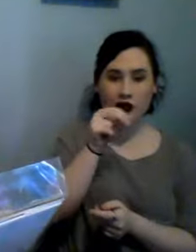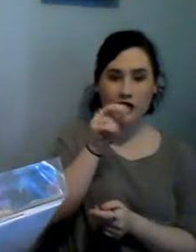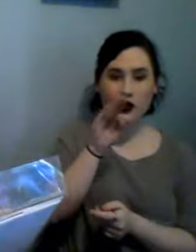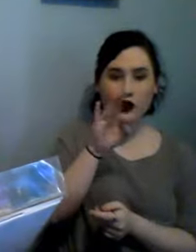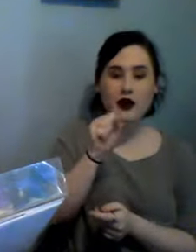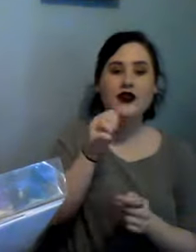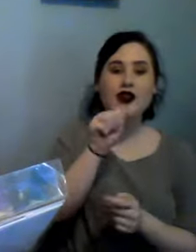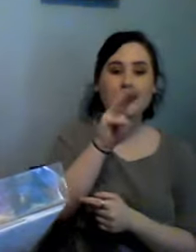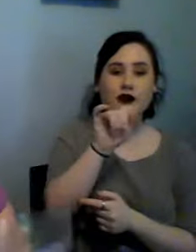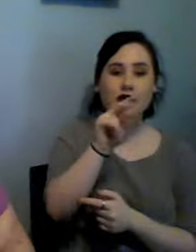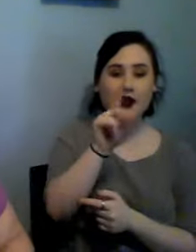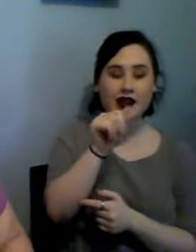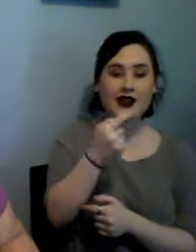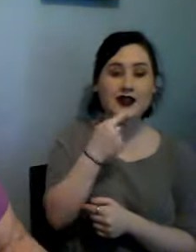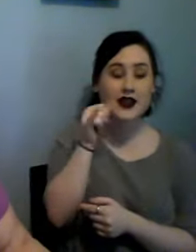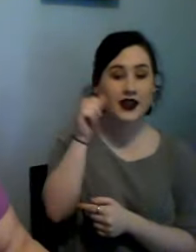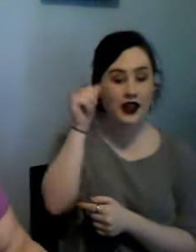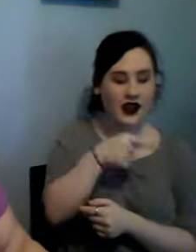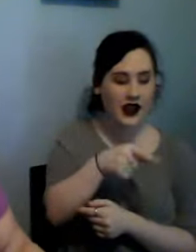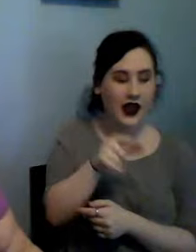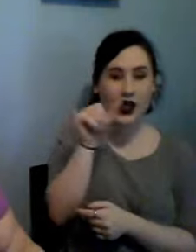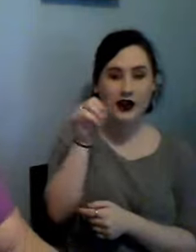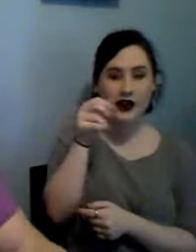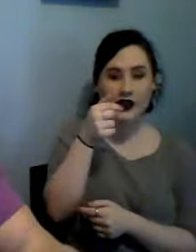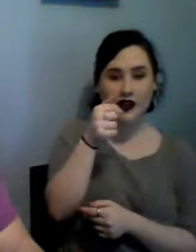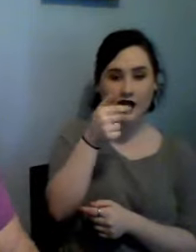yesterday that they look like gnomeo